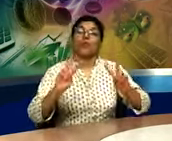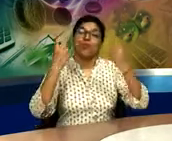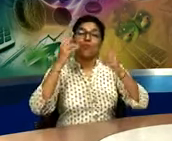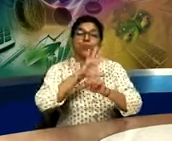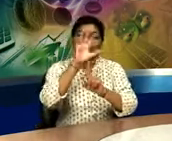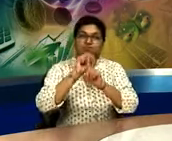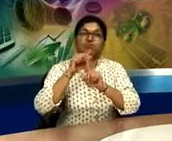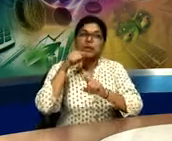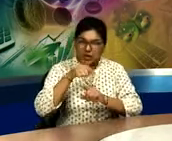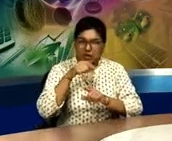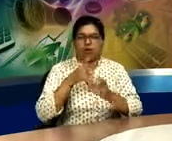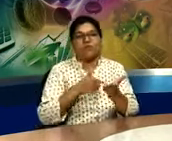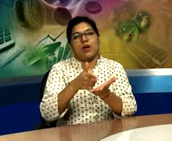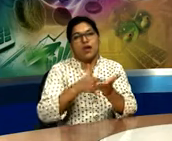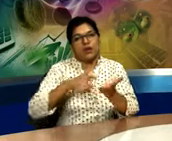their style is different.